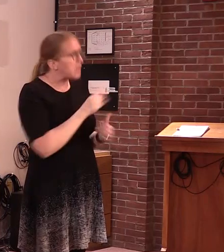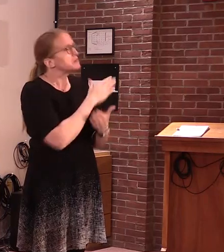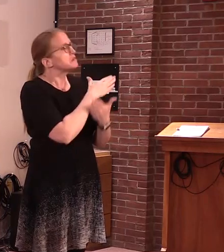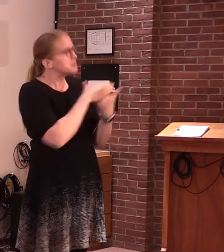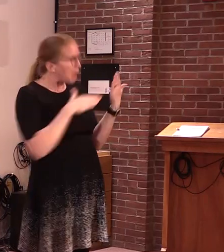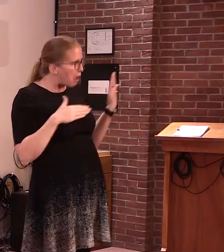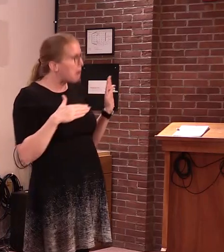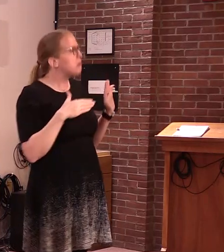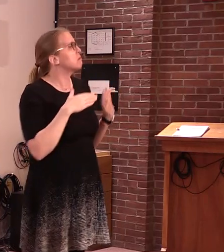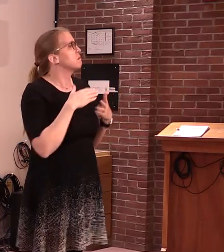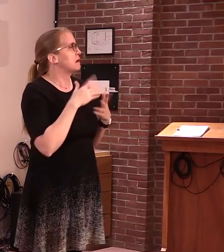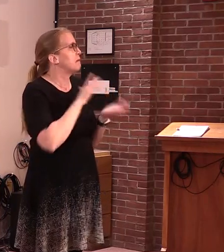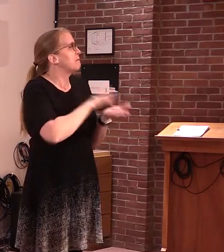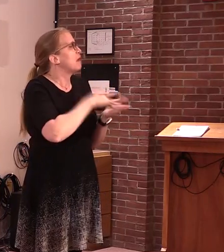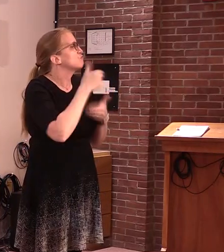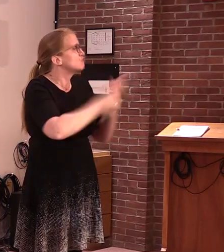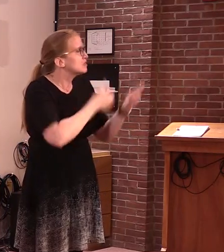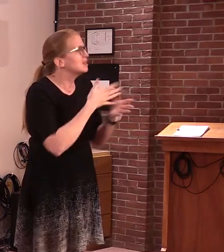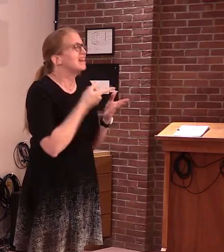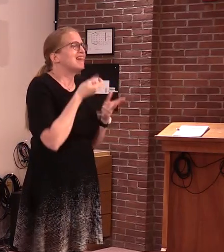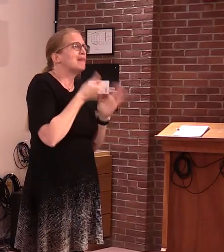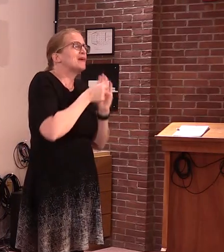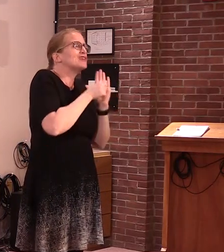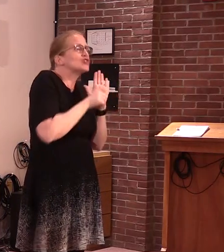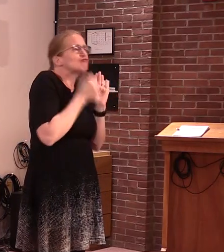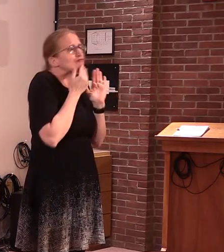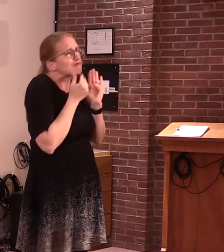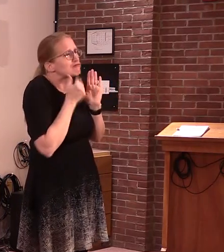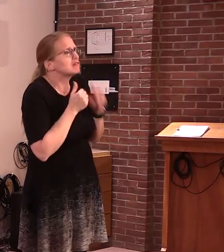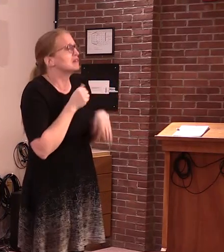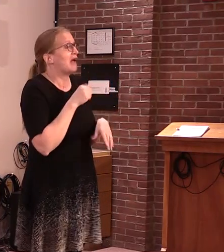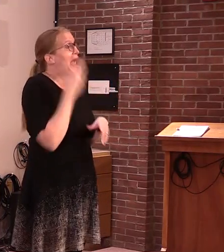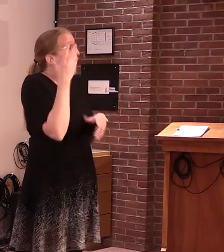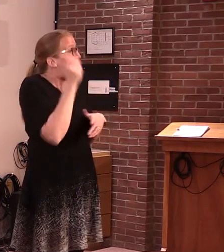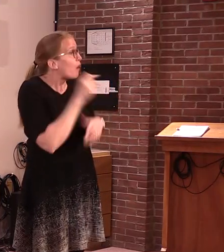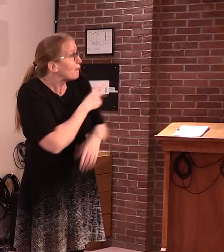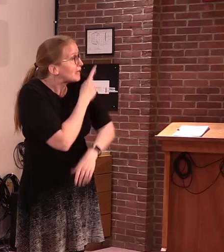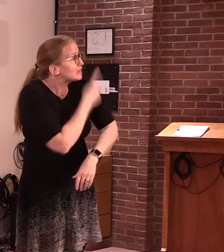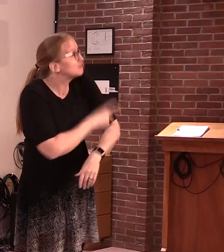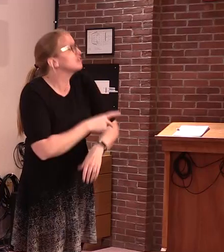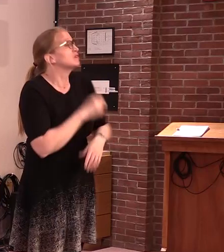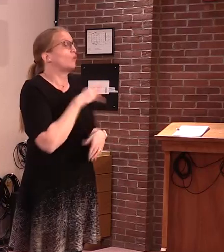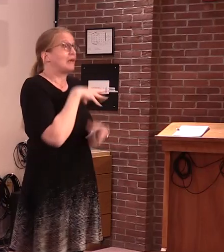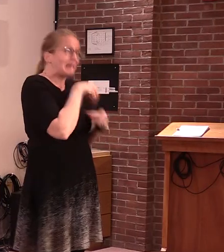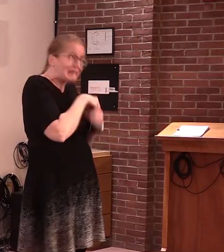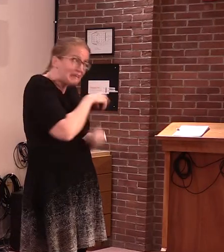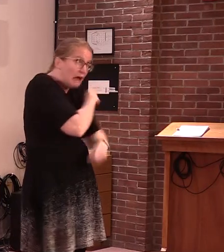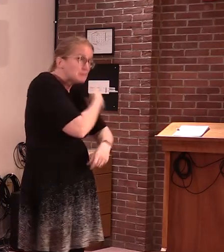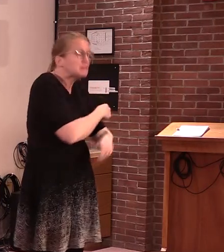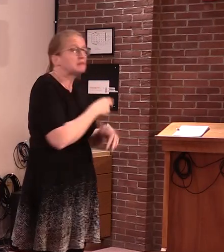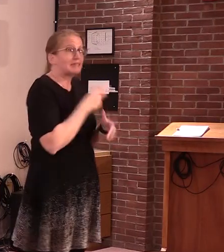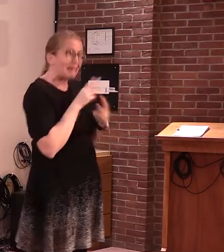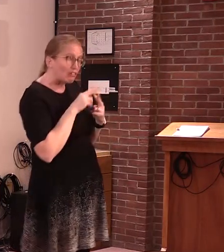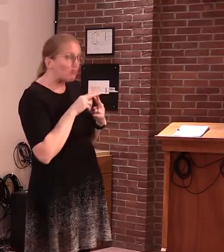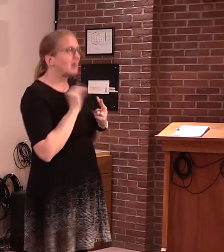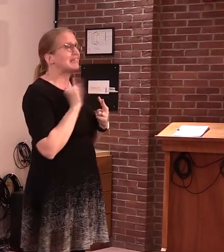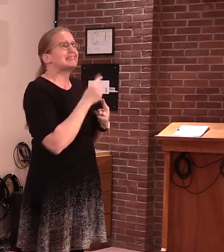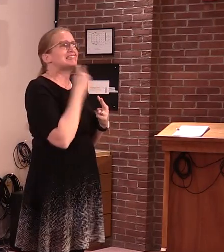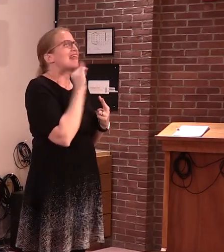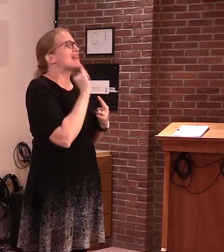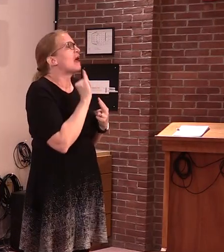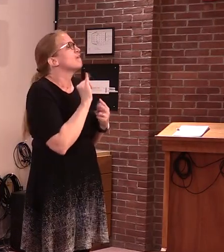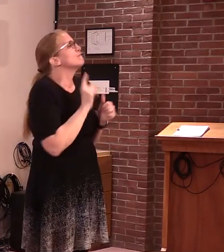in a clinical setting or in outpatient settings, we stated that this was phase one